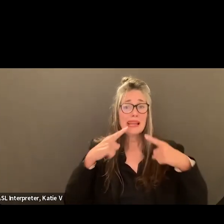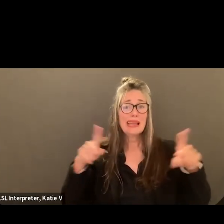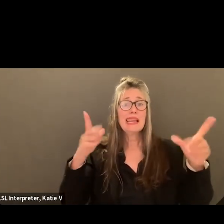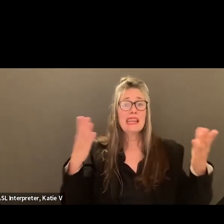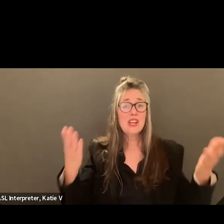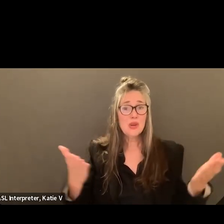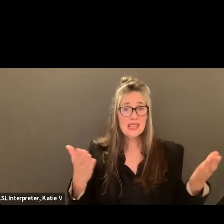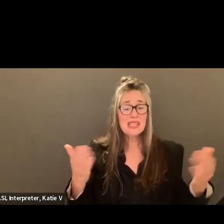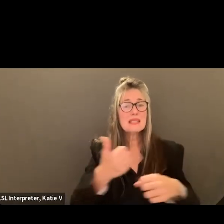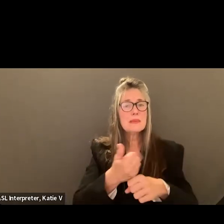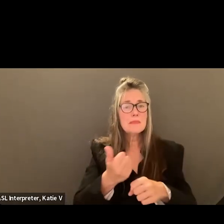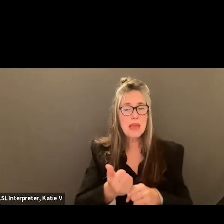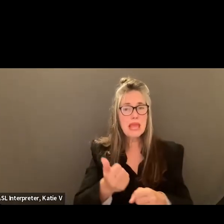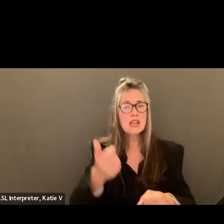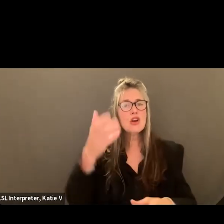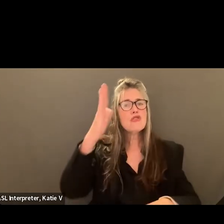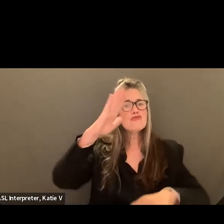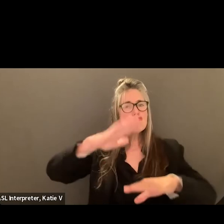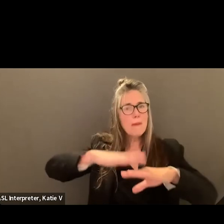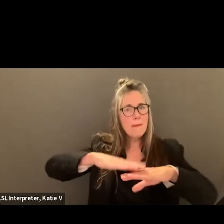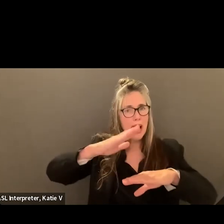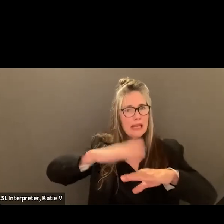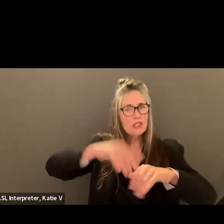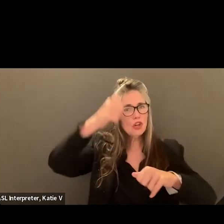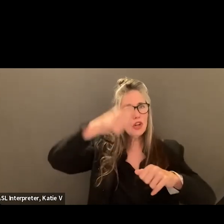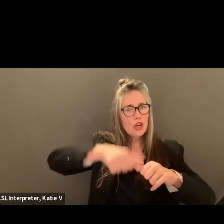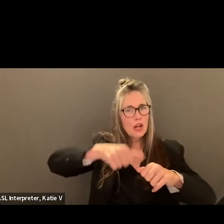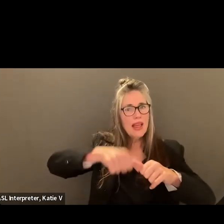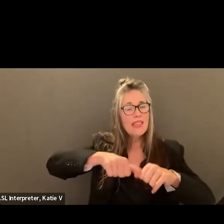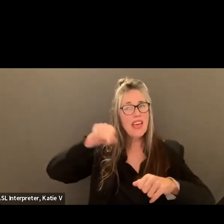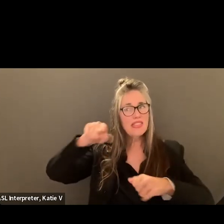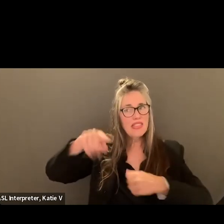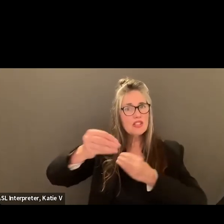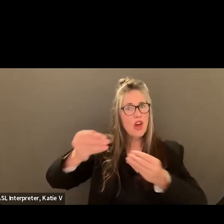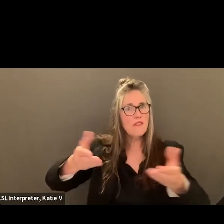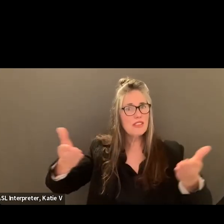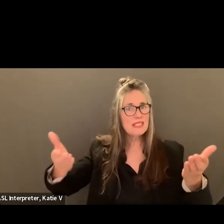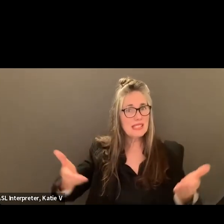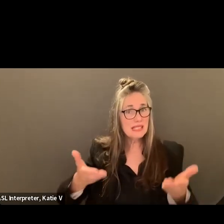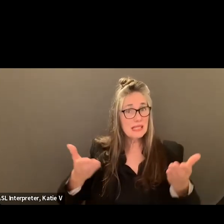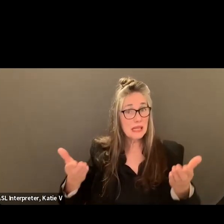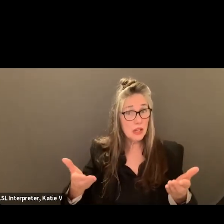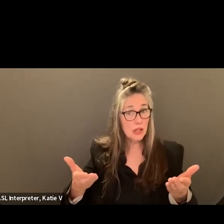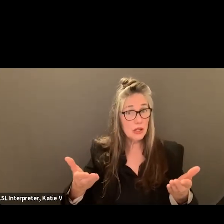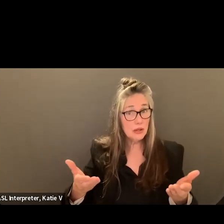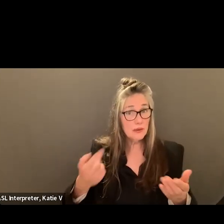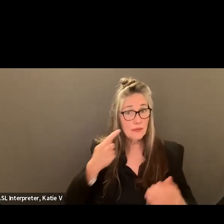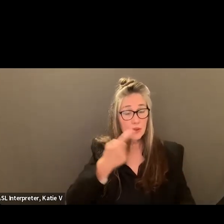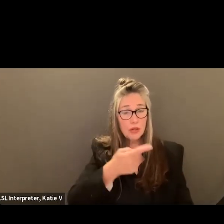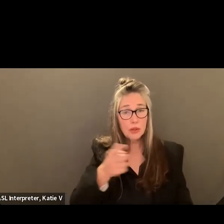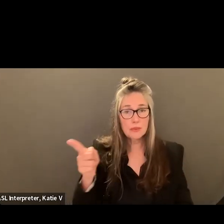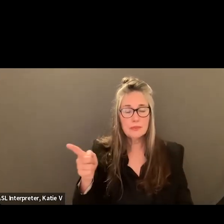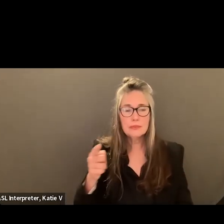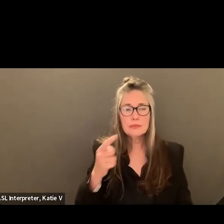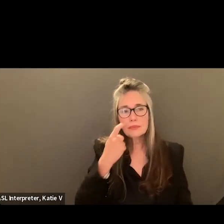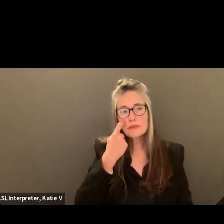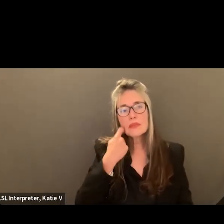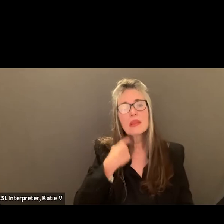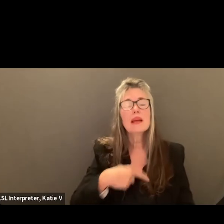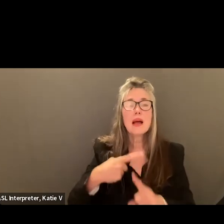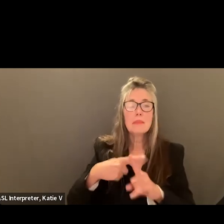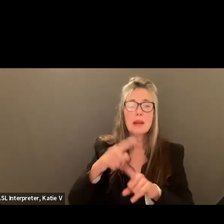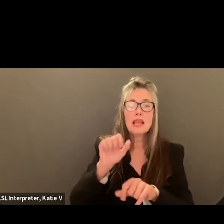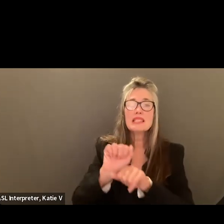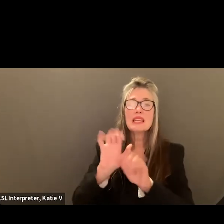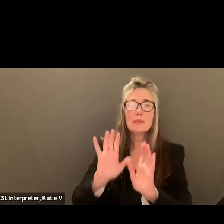creating a physical reminder of the office and space that's there for them. But then also having these employees